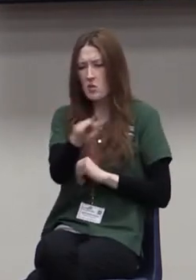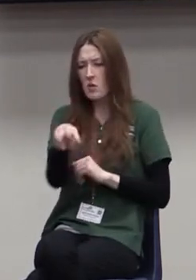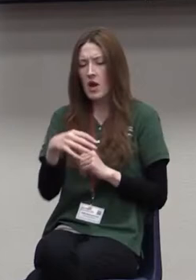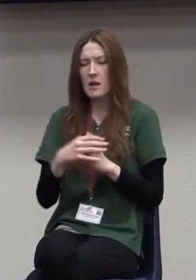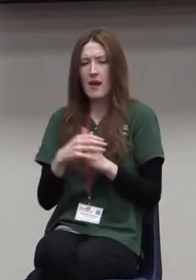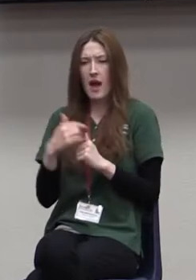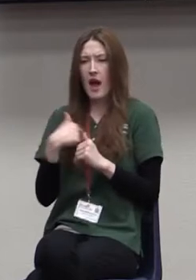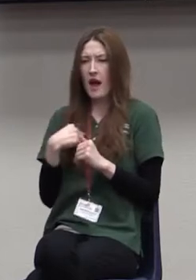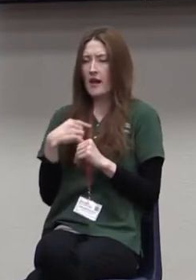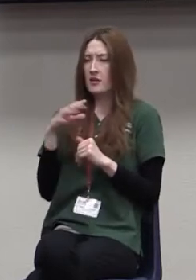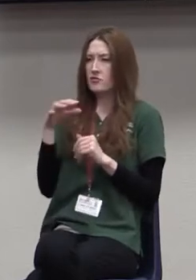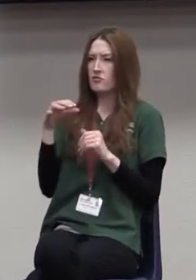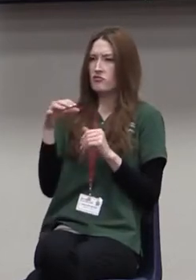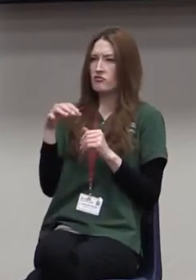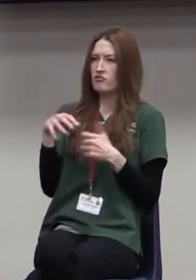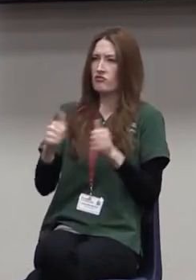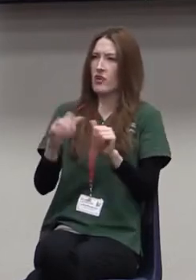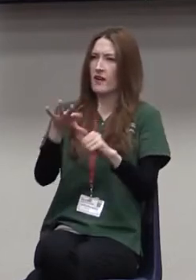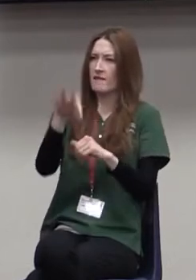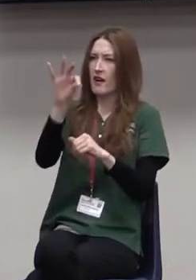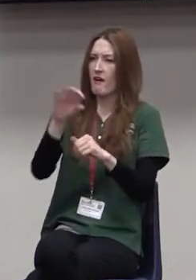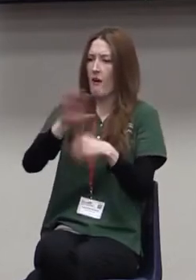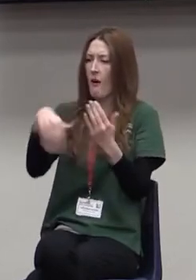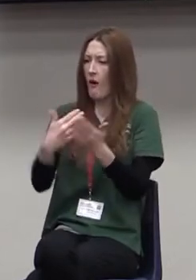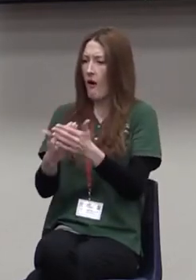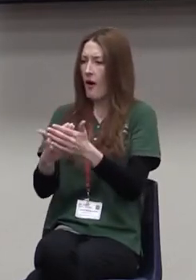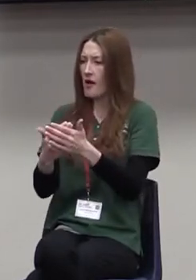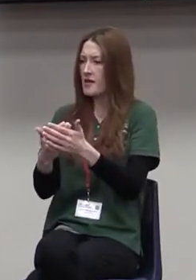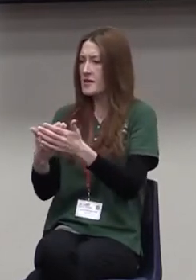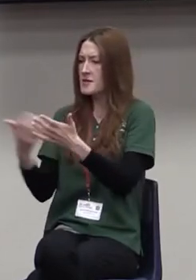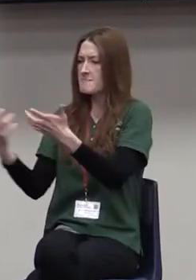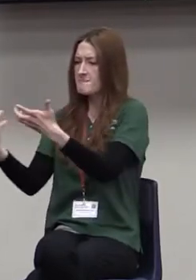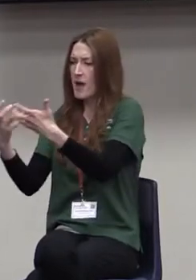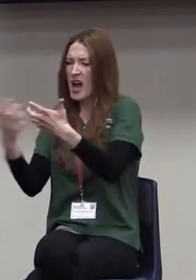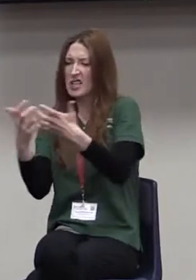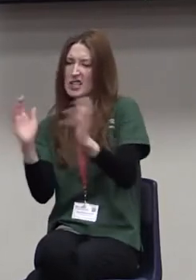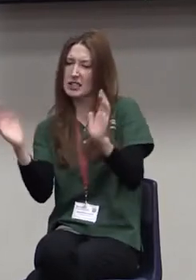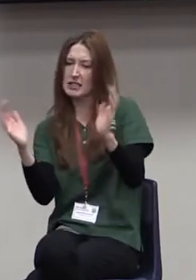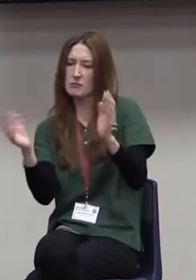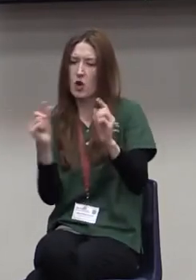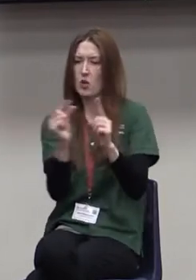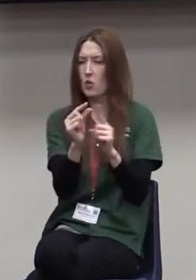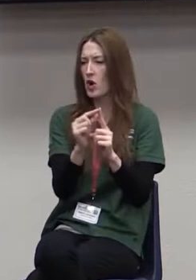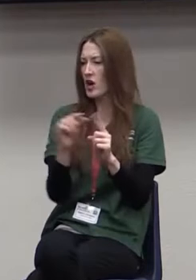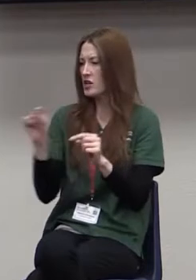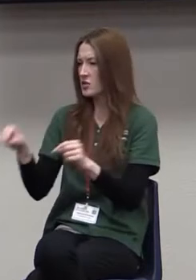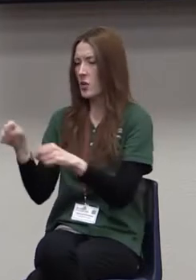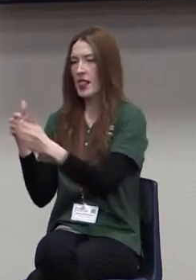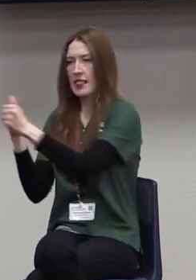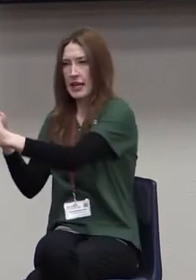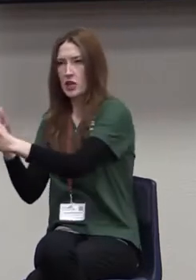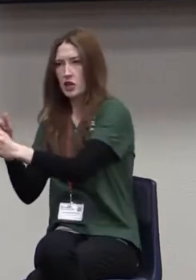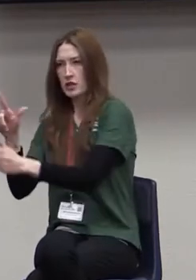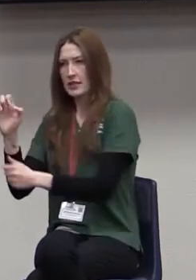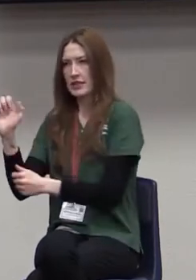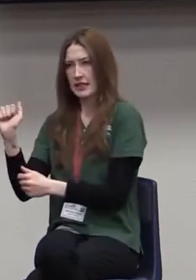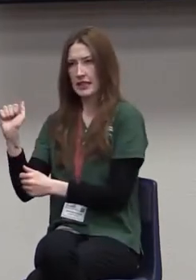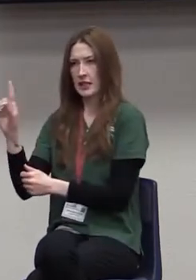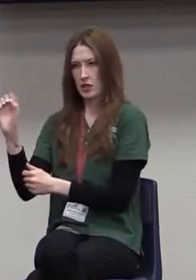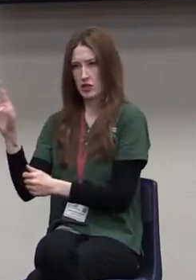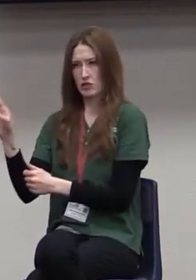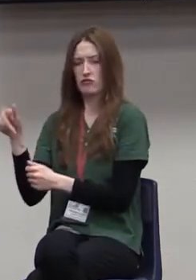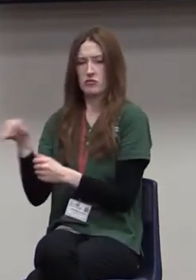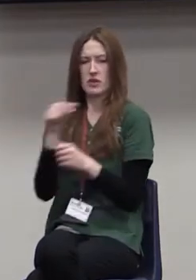that I could to the word leader. And I found all kinds of great words like CEO and commander and